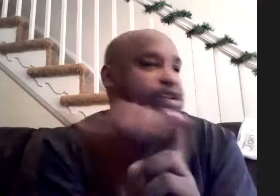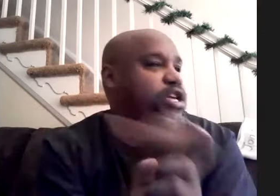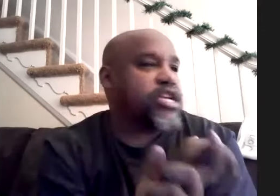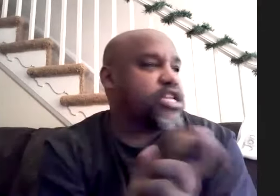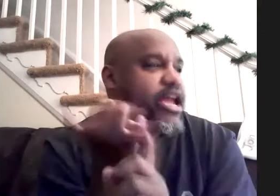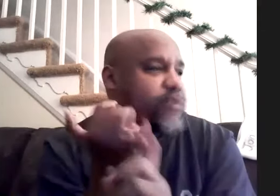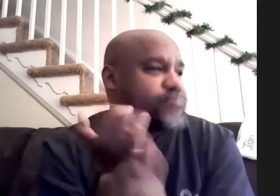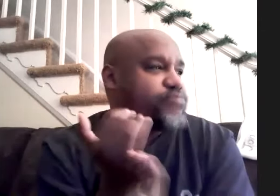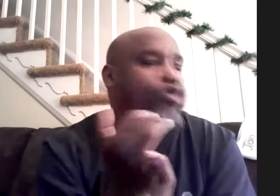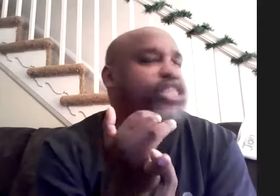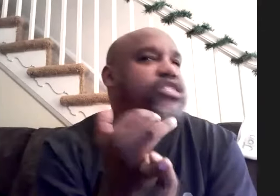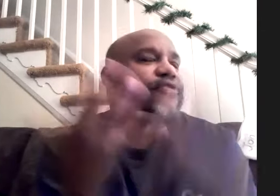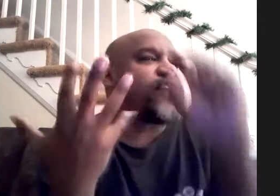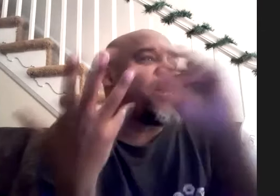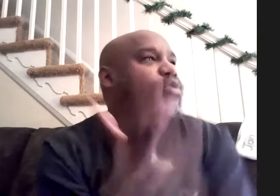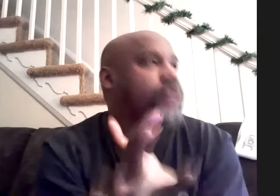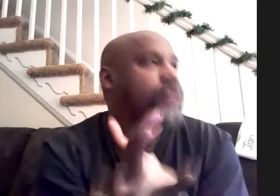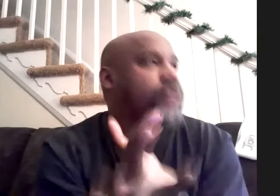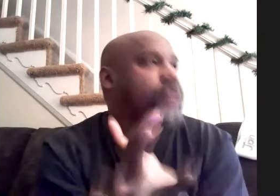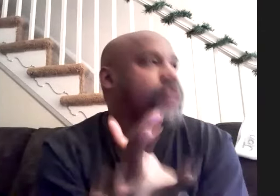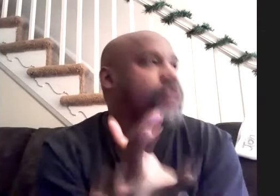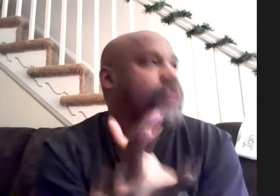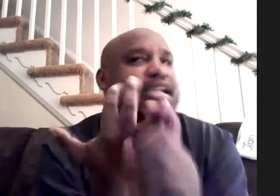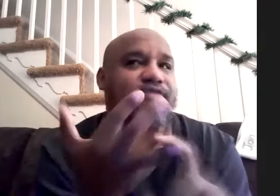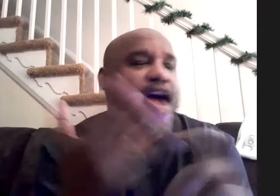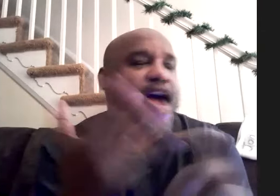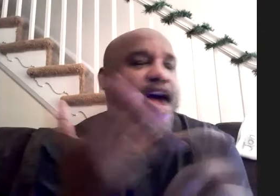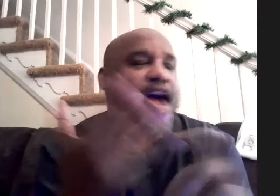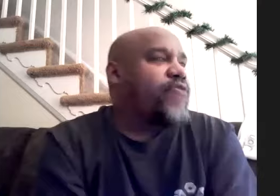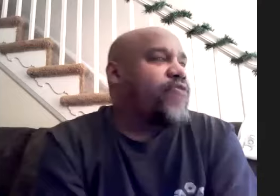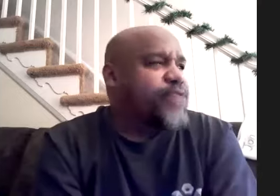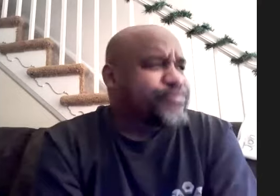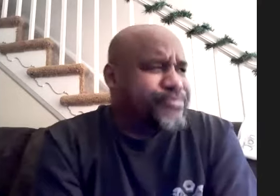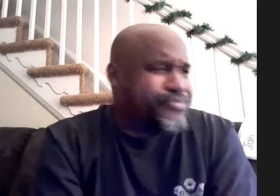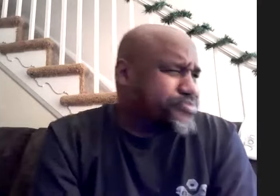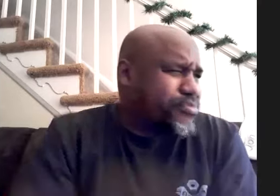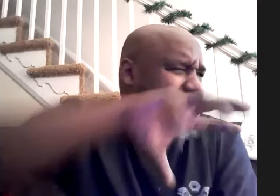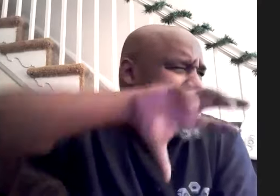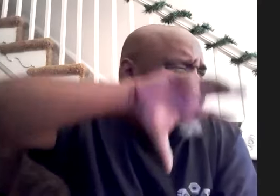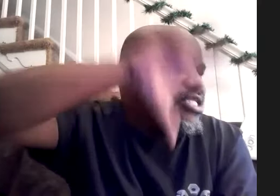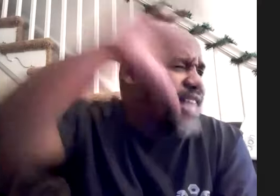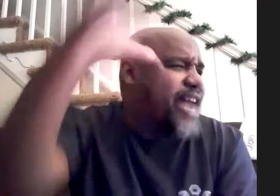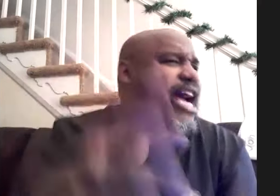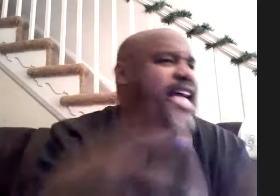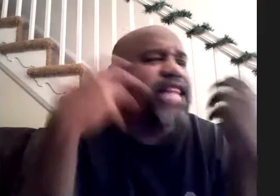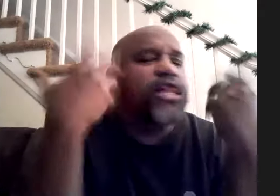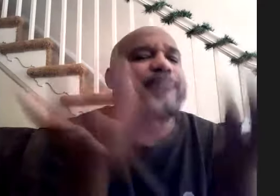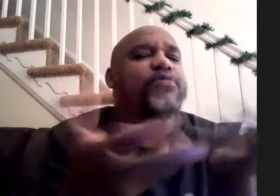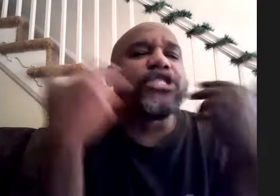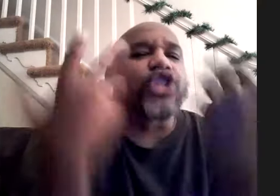and like oldie stuff i do another group that plays classic rock and then it's just i i love playing so